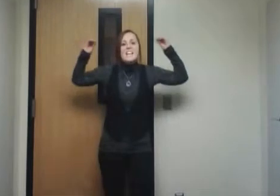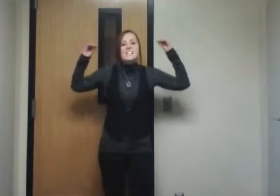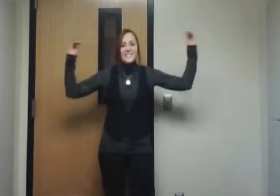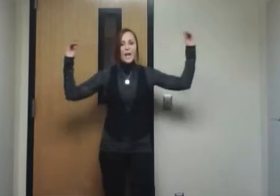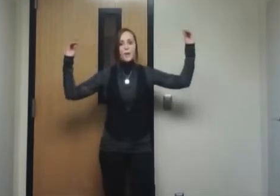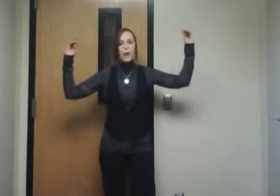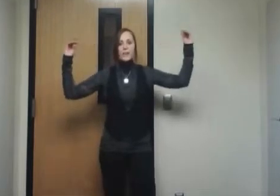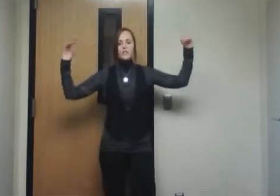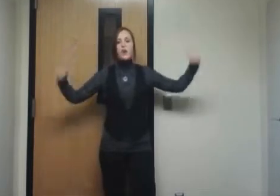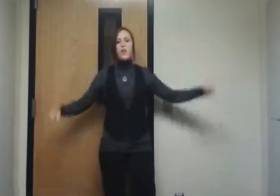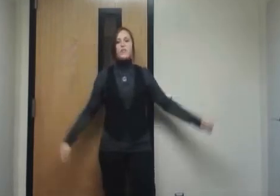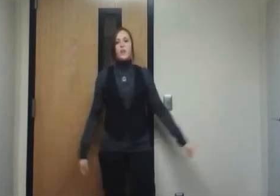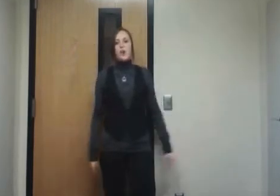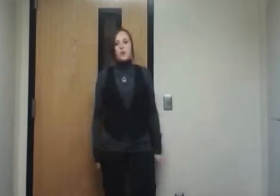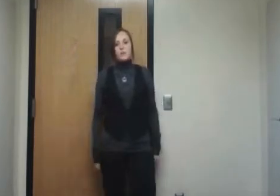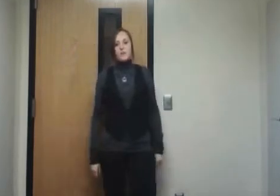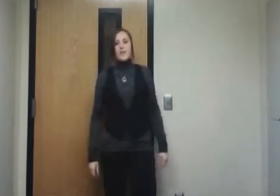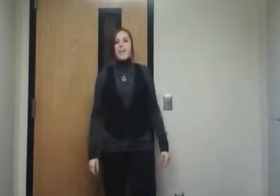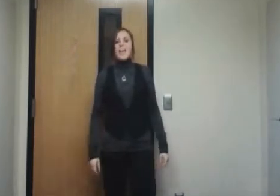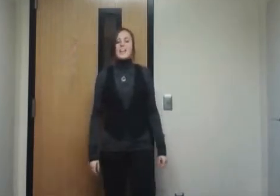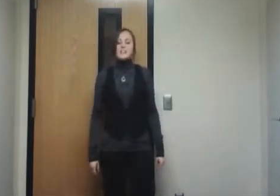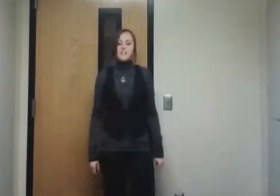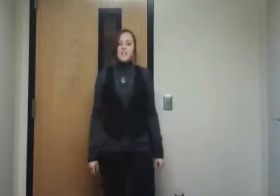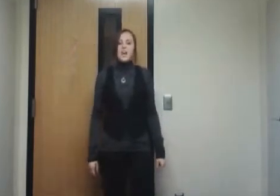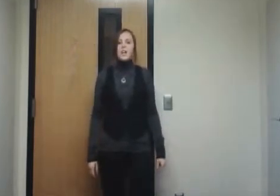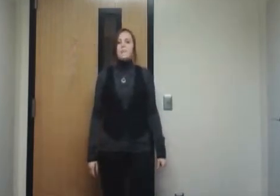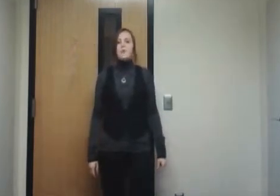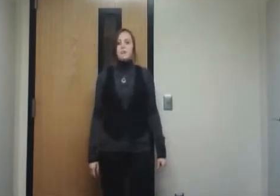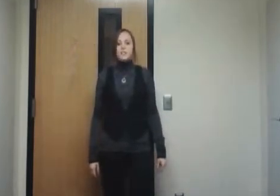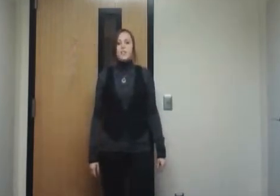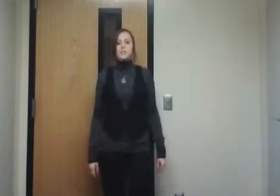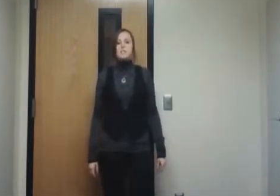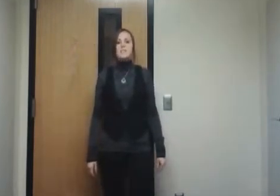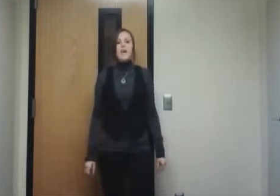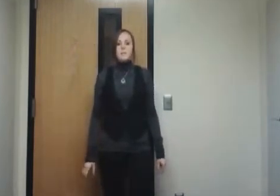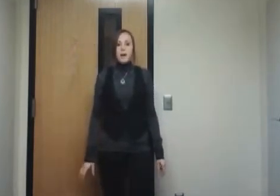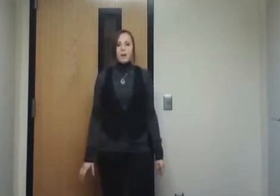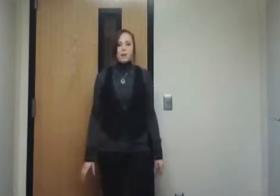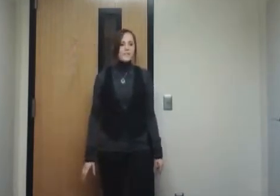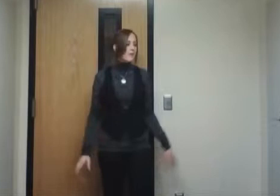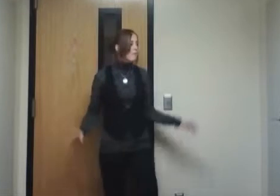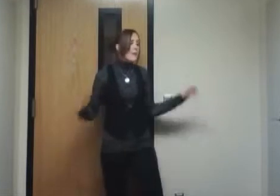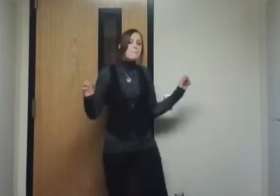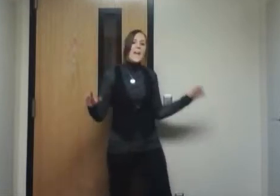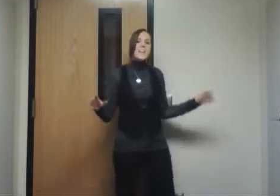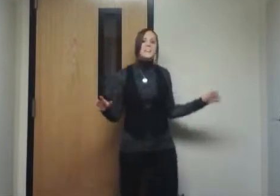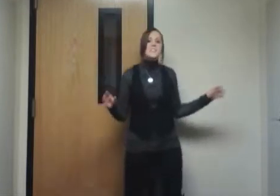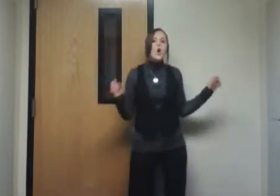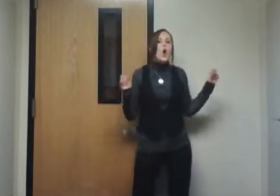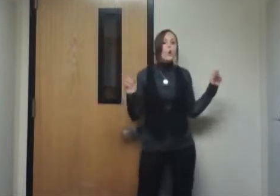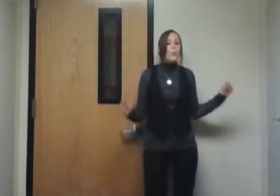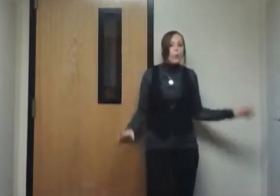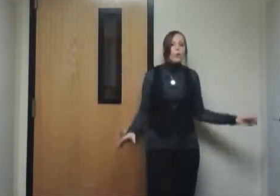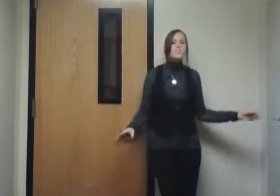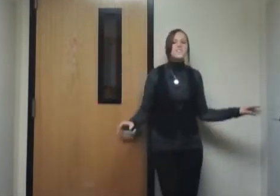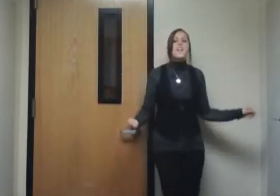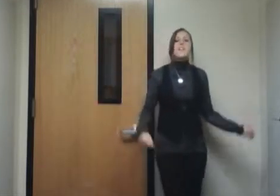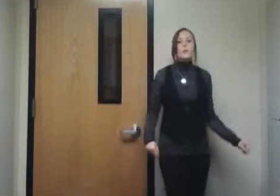dead weight on the economy, and it's time we do something about it. Pennies are worse than